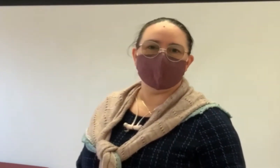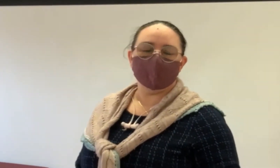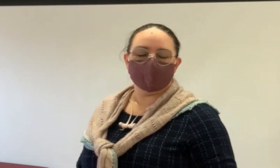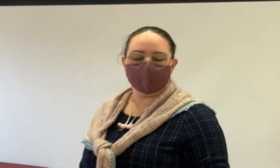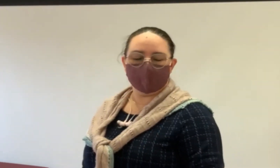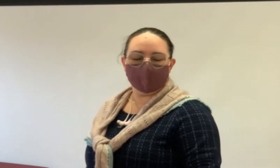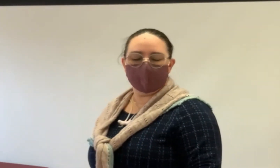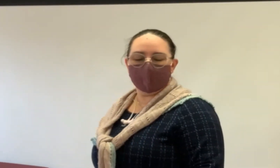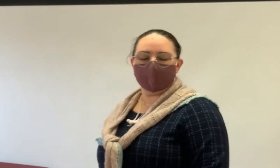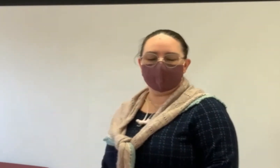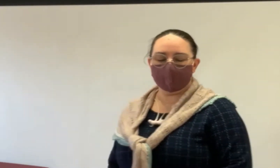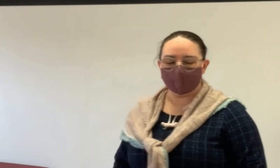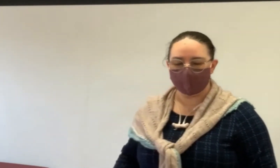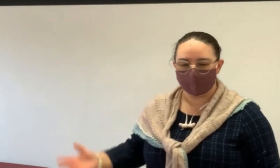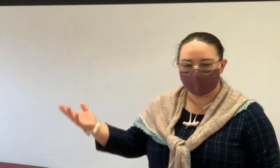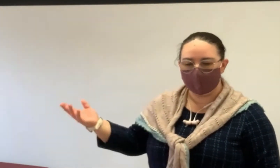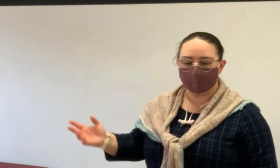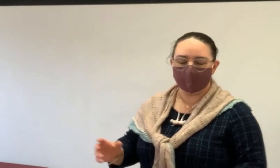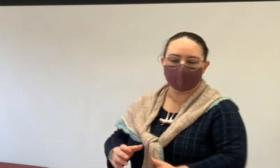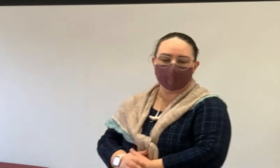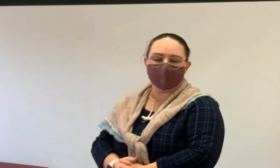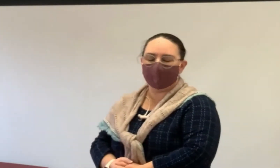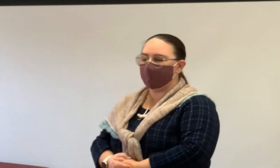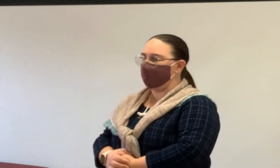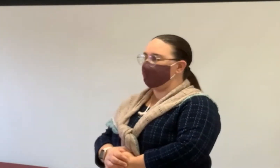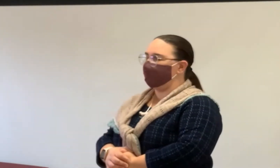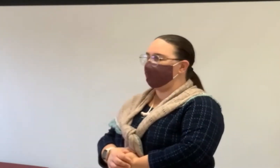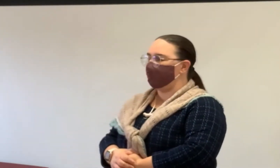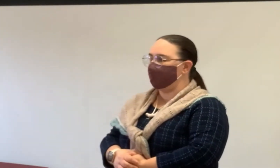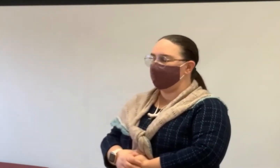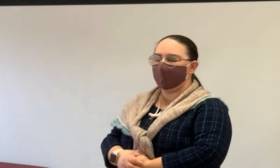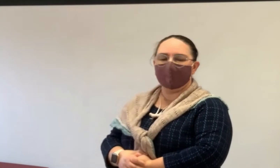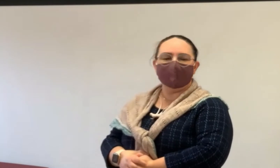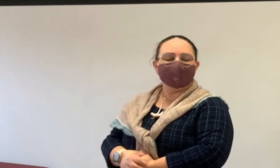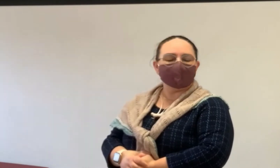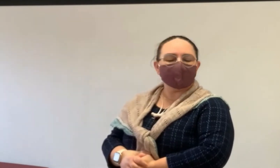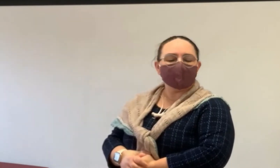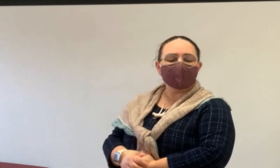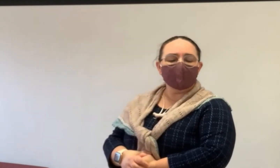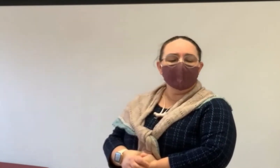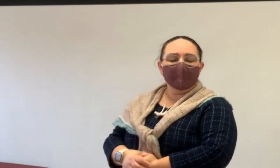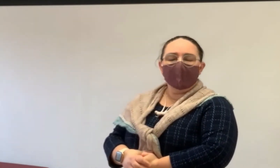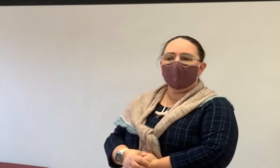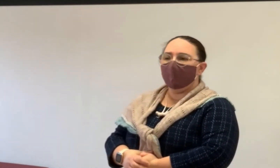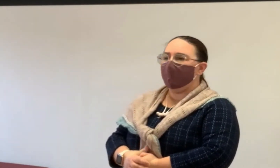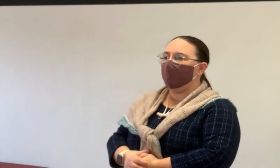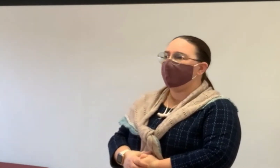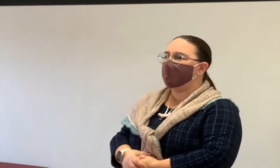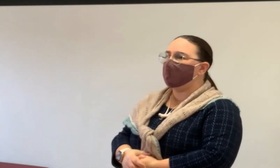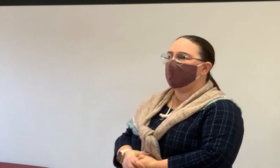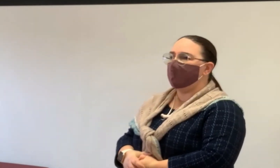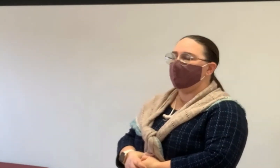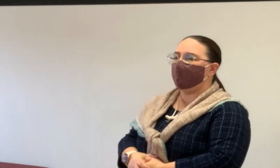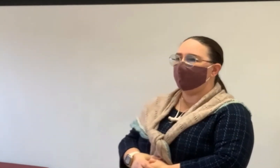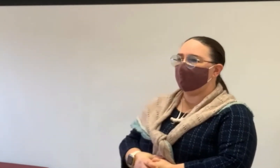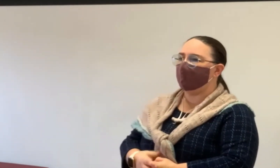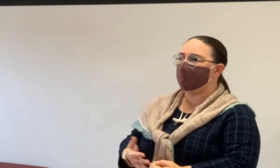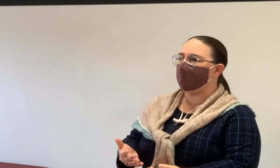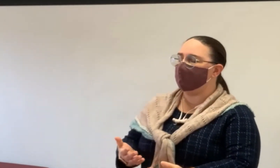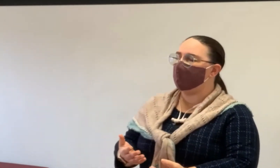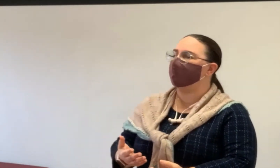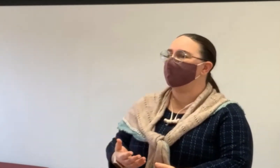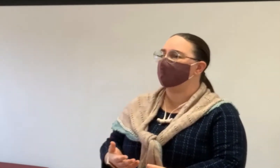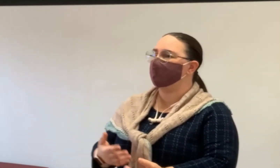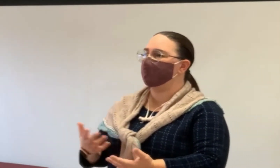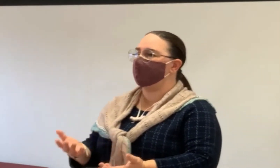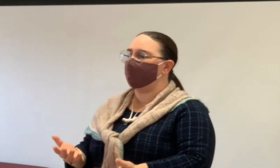will be joining me shortly. He just had a meeting that kept him running a bit late. But we are part of a team, a family